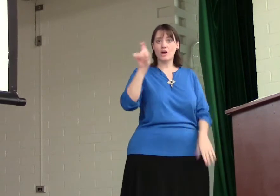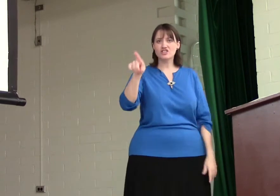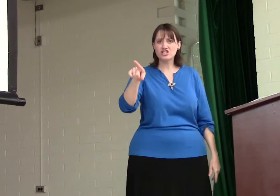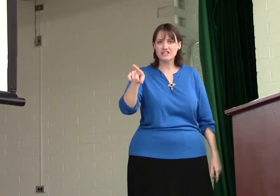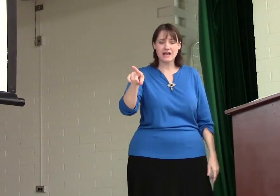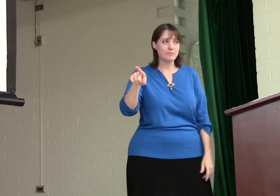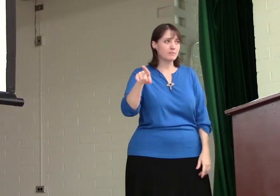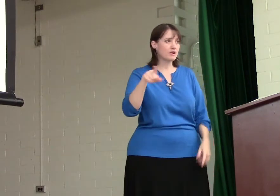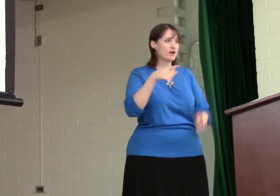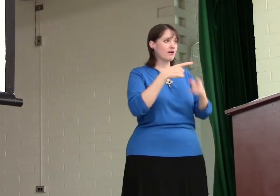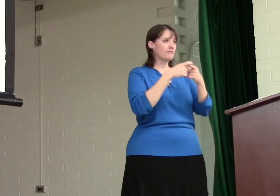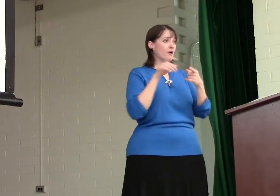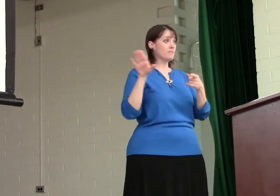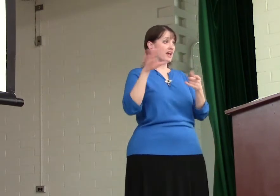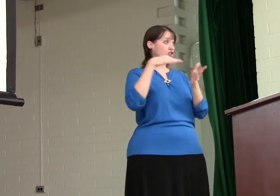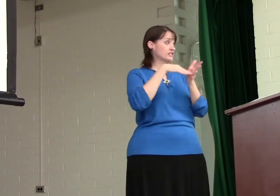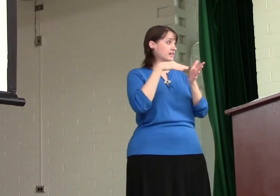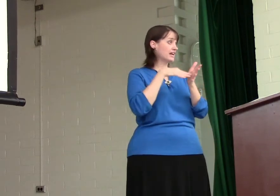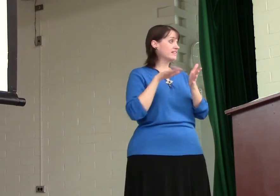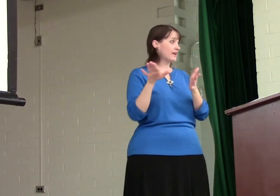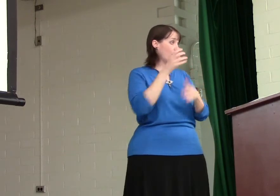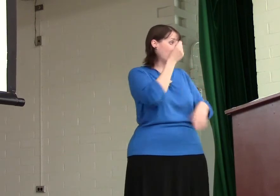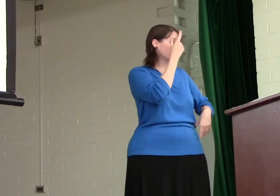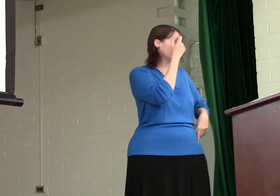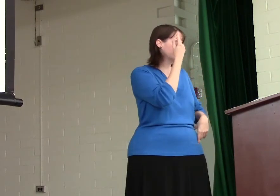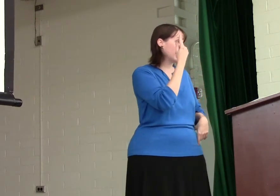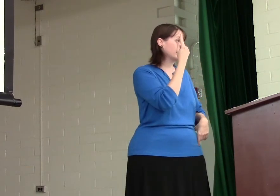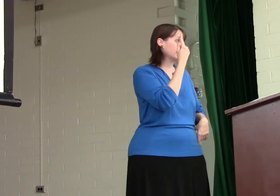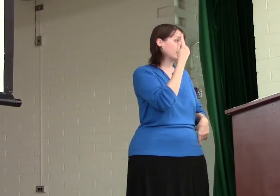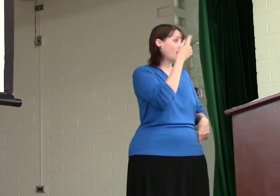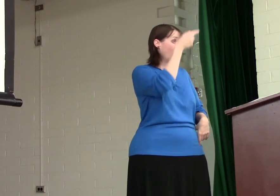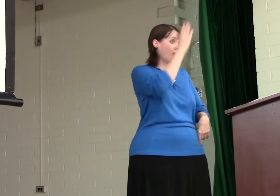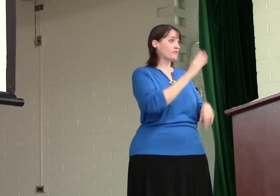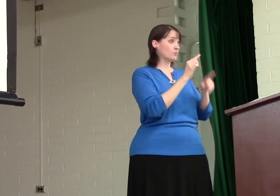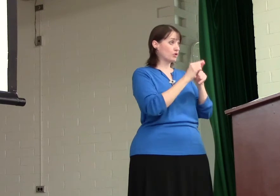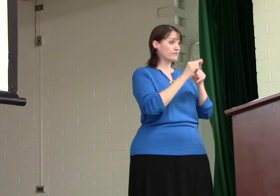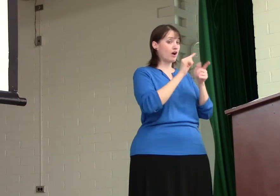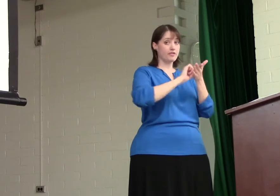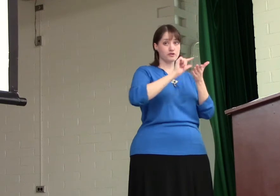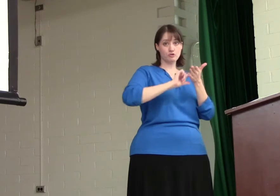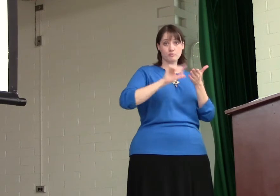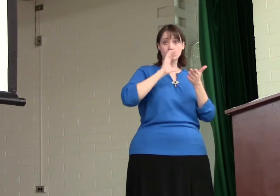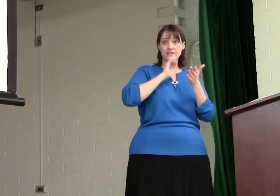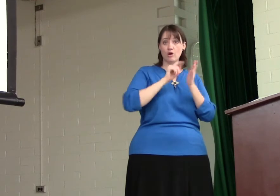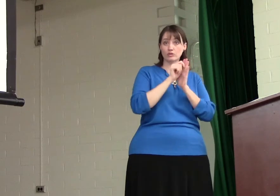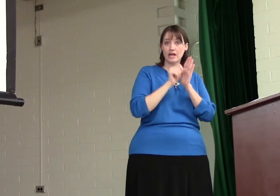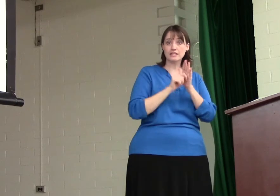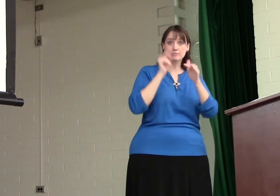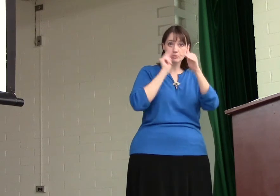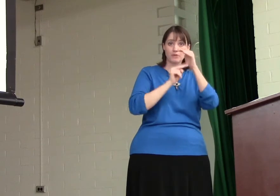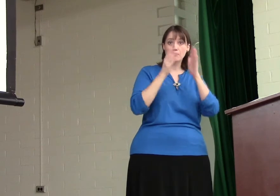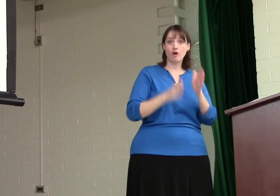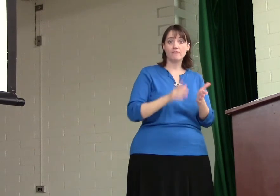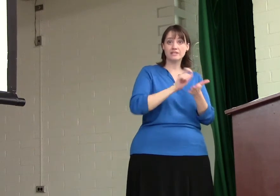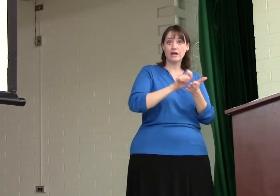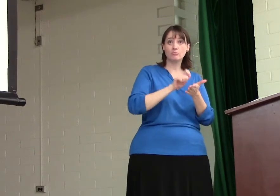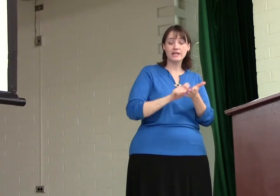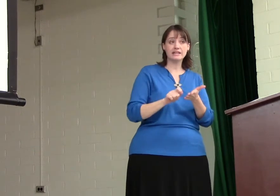question to them. From their study, their understanding of the Word of God, the Scriptures, and the Old Testaments, what the prophets had written.